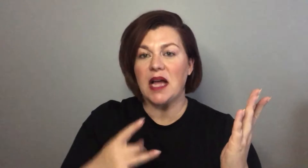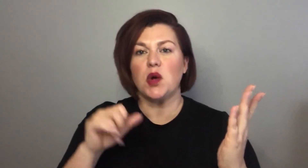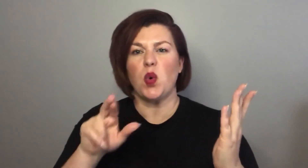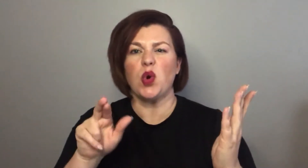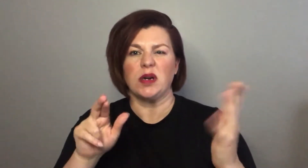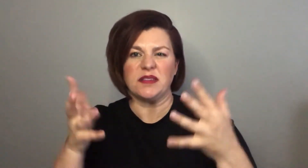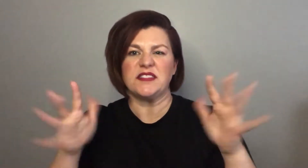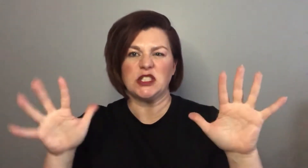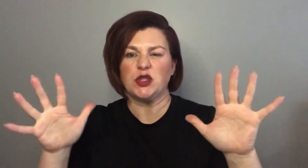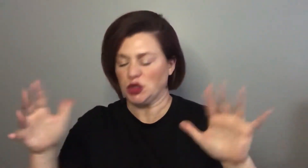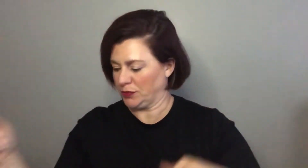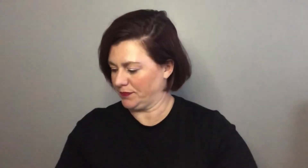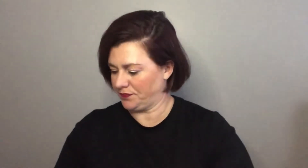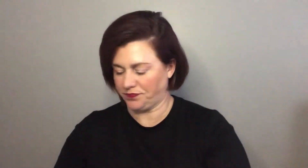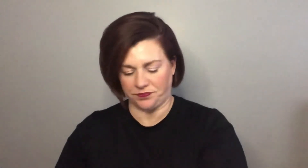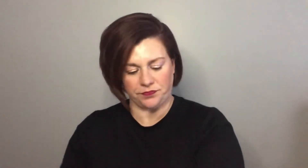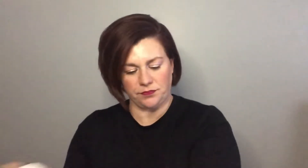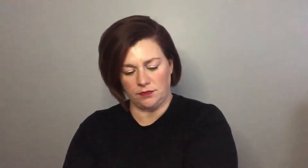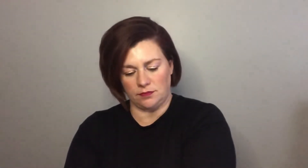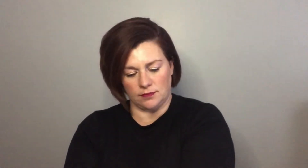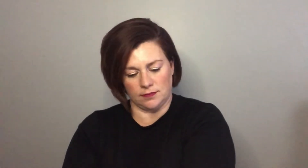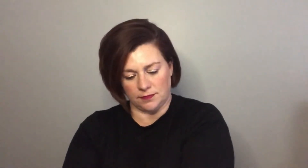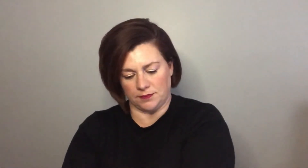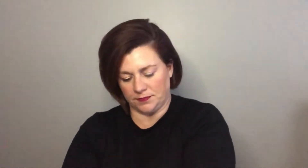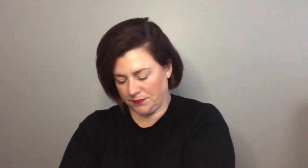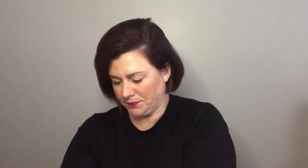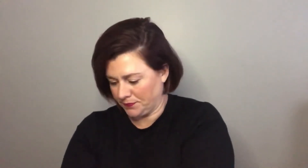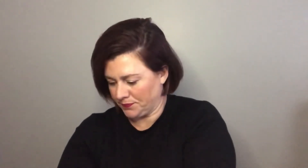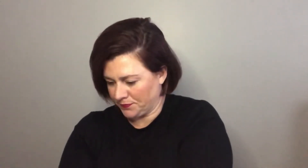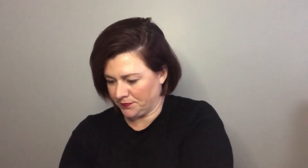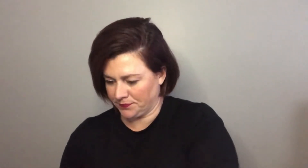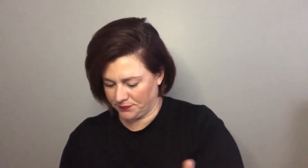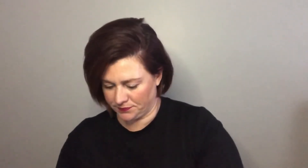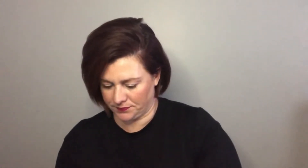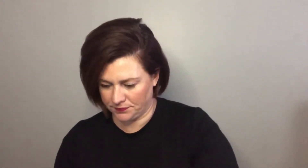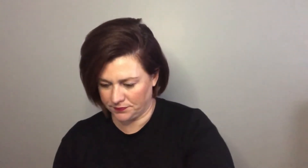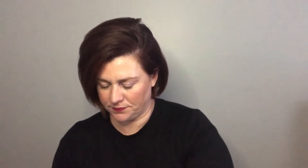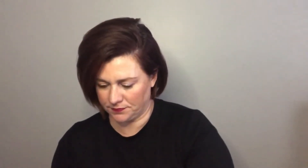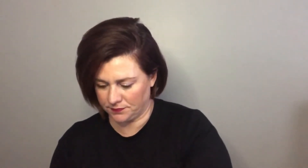that one again and excited to see if I can use that up if I like it or I'm done